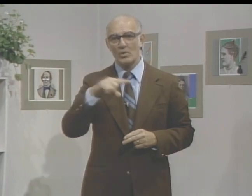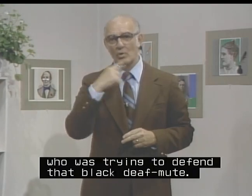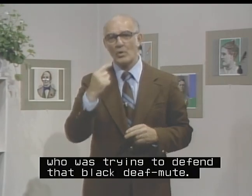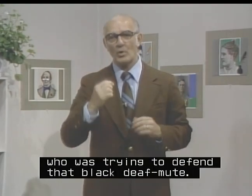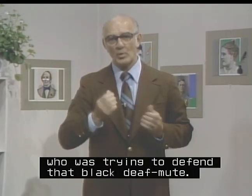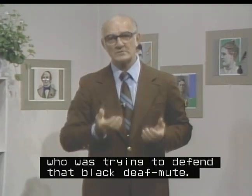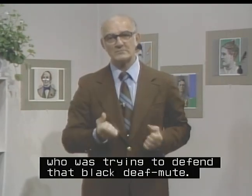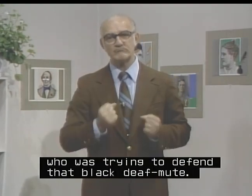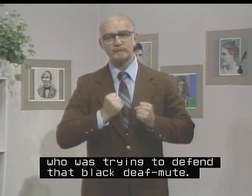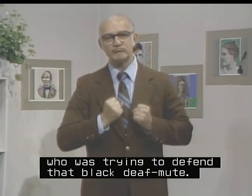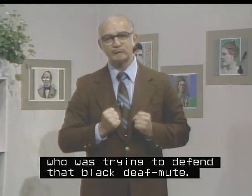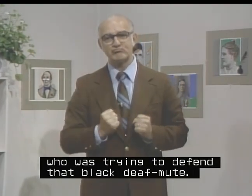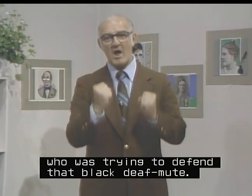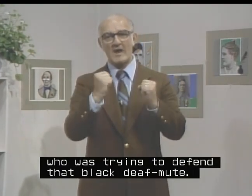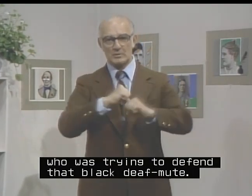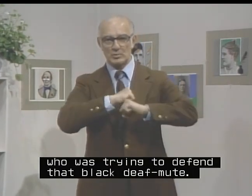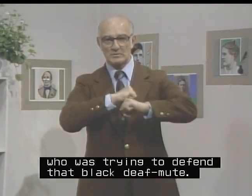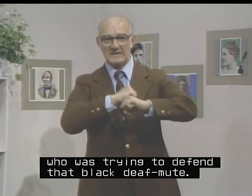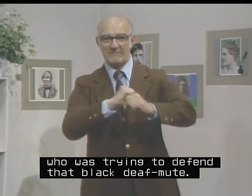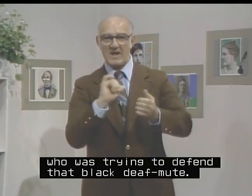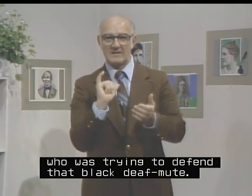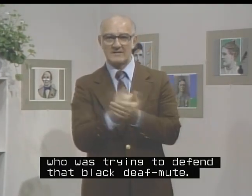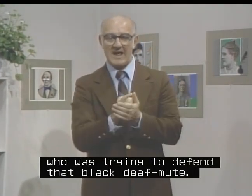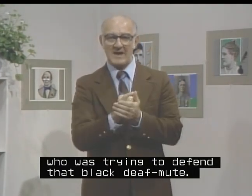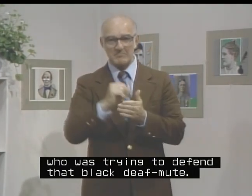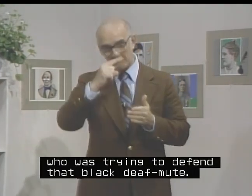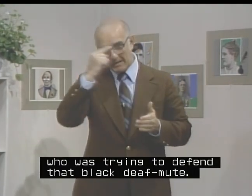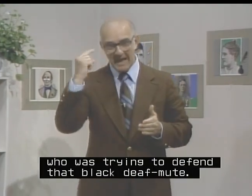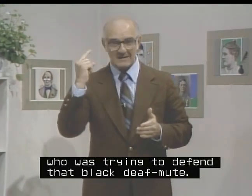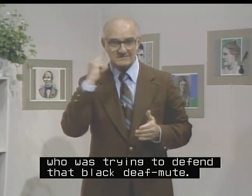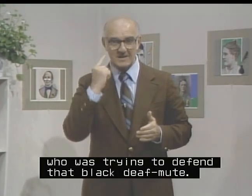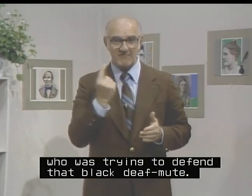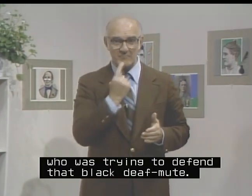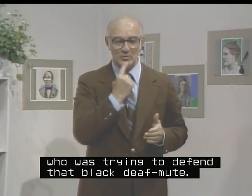who was trying to defend that black deaf mute.